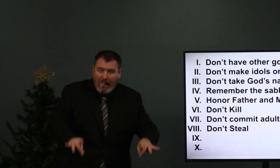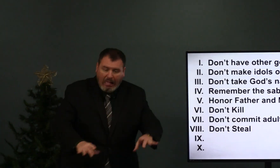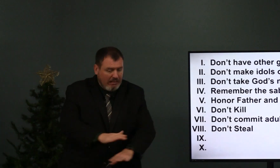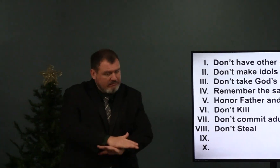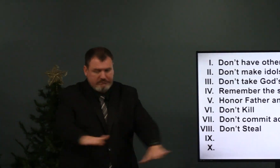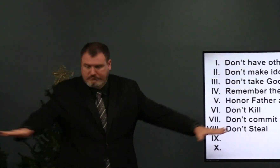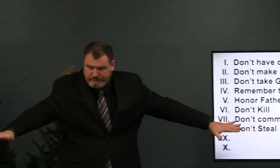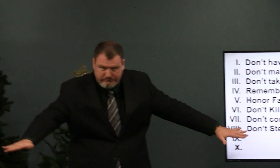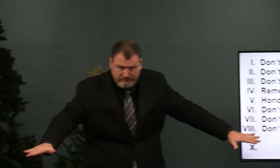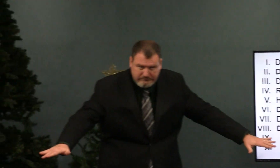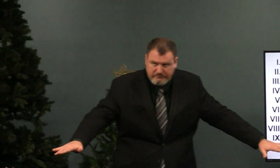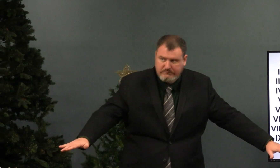Don't steal.